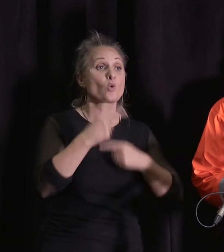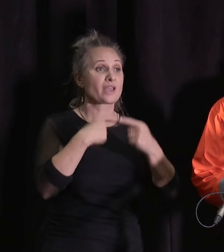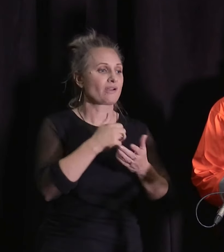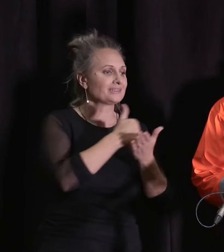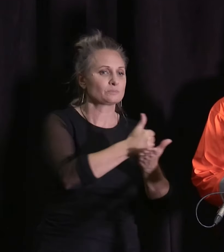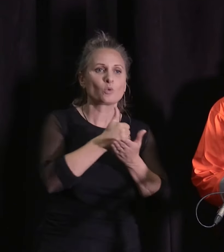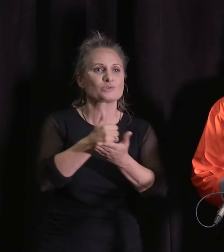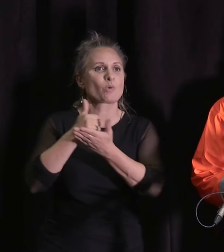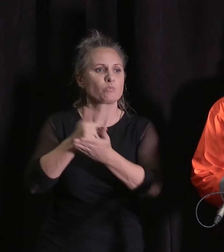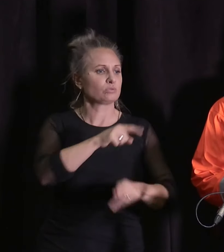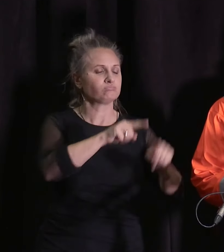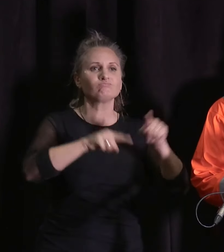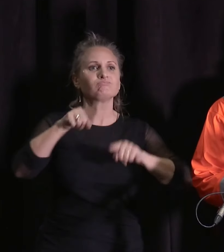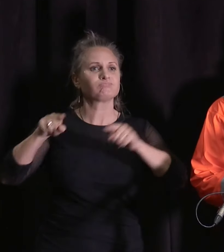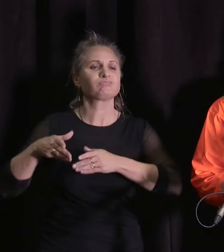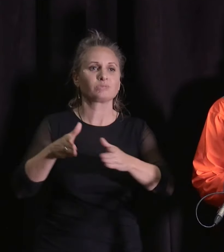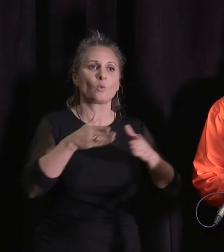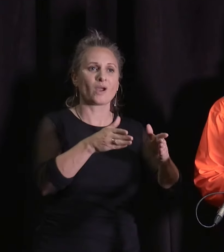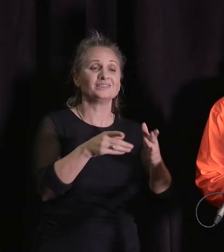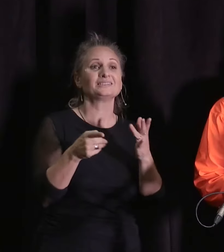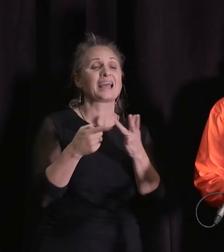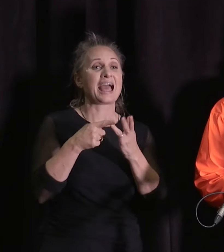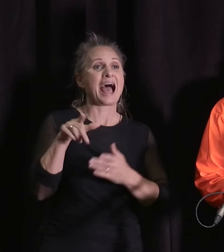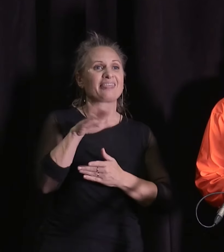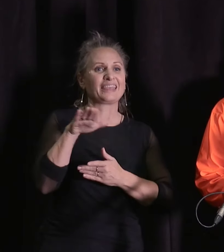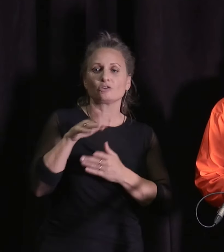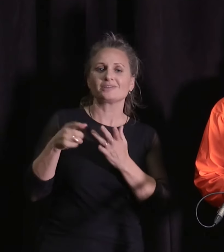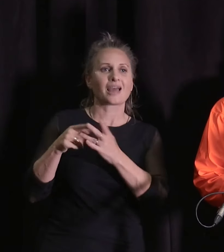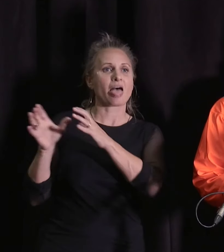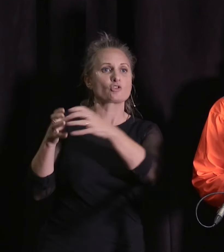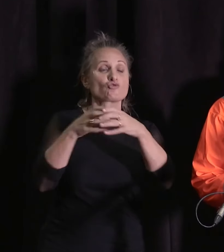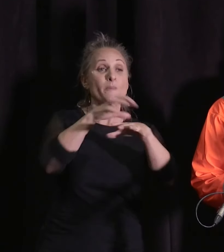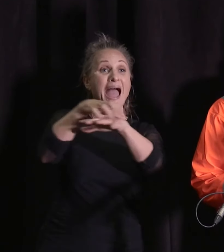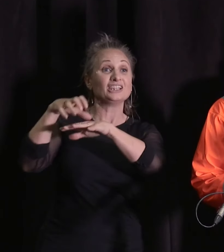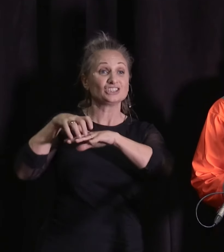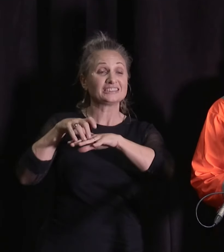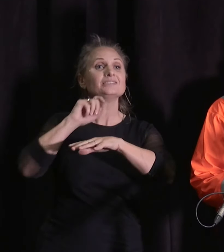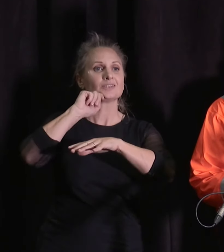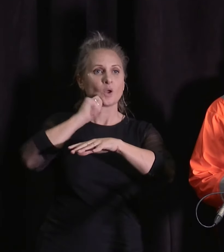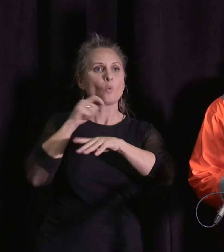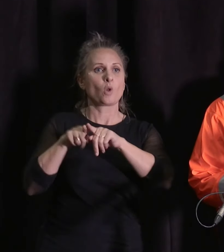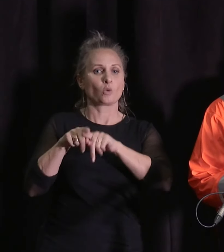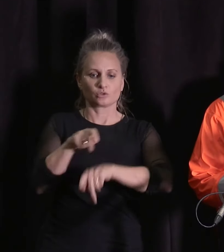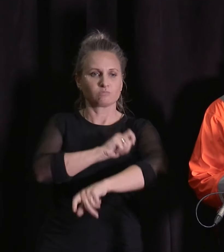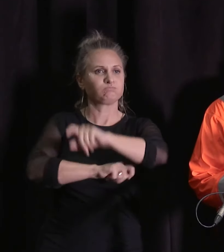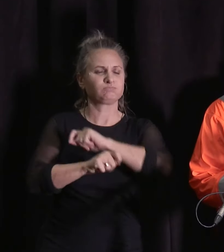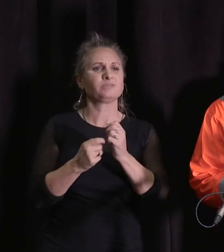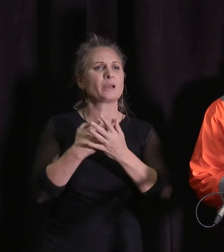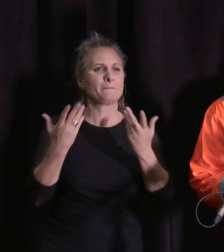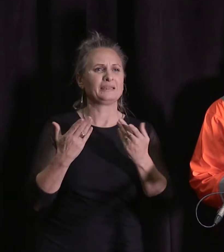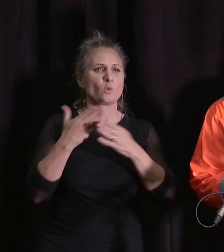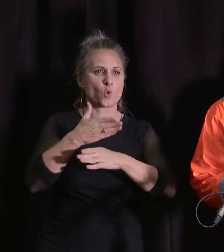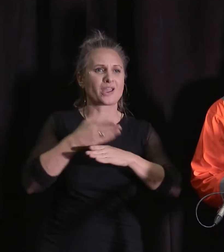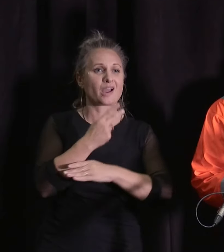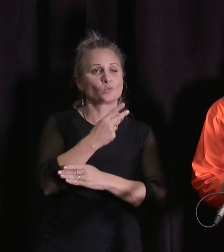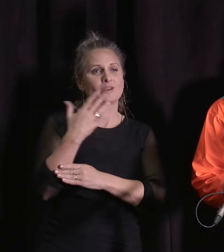other arms of government ready to go. Many of them have been working around the clock for some time now. I want to acknowledge